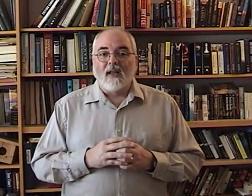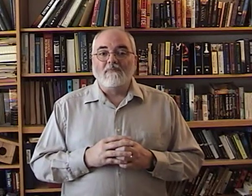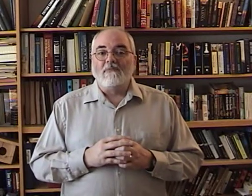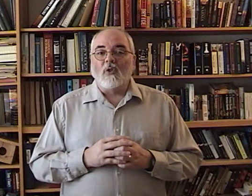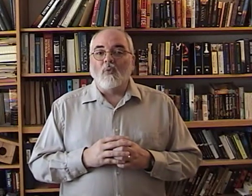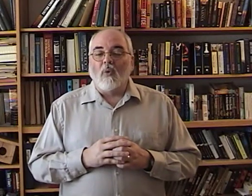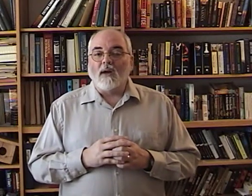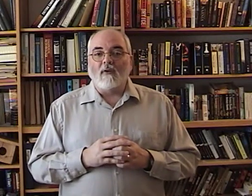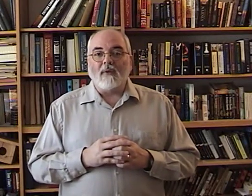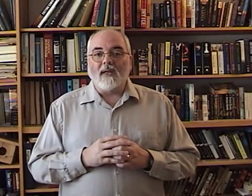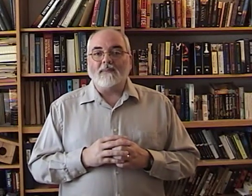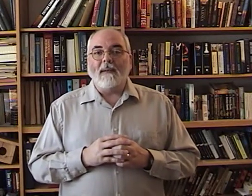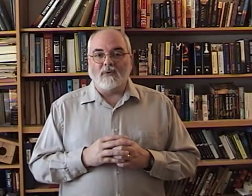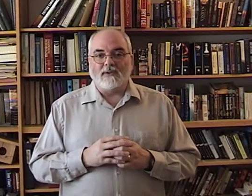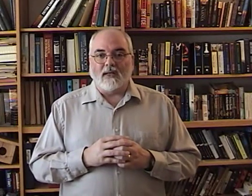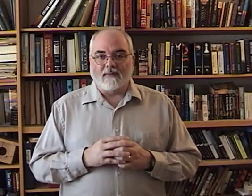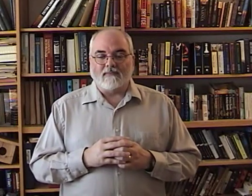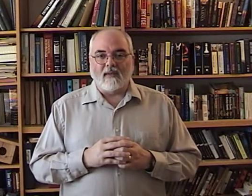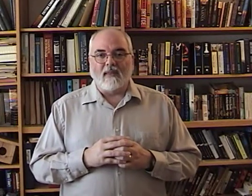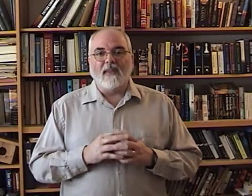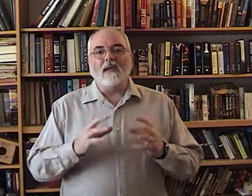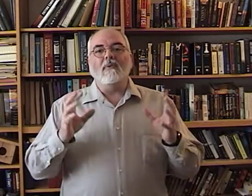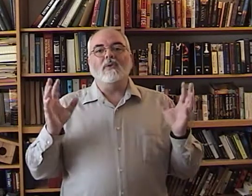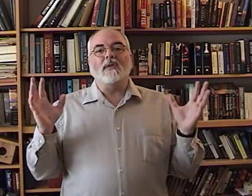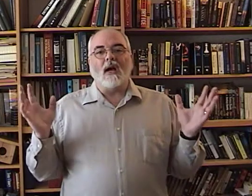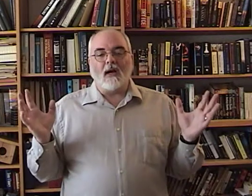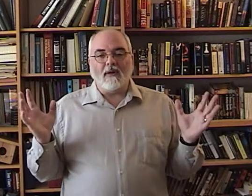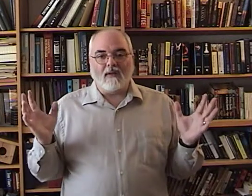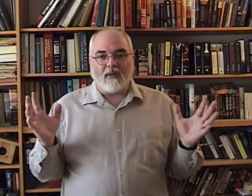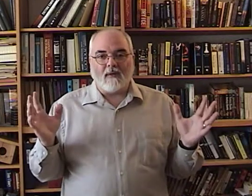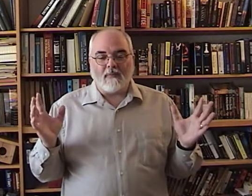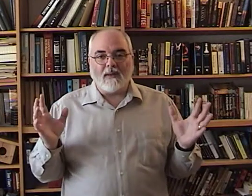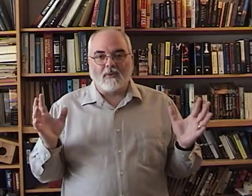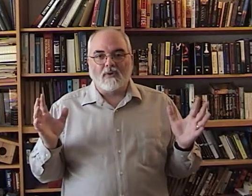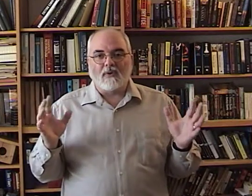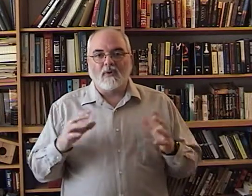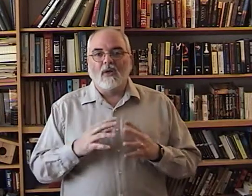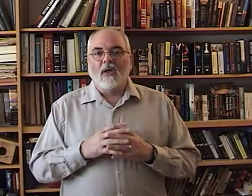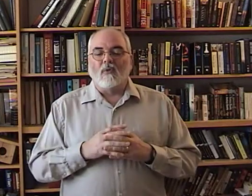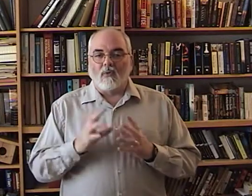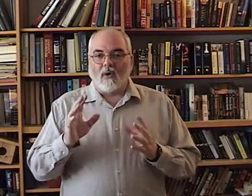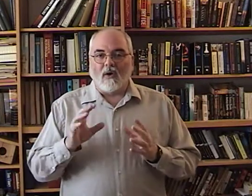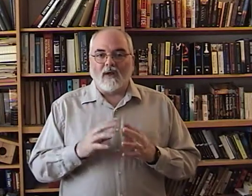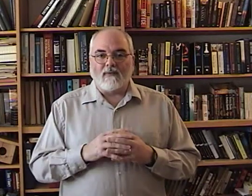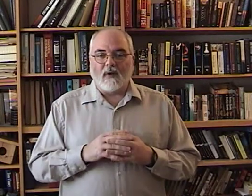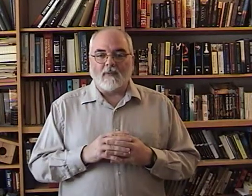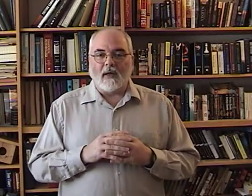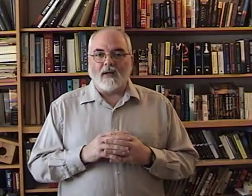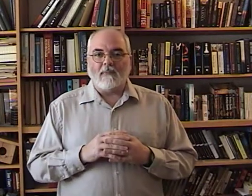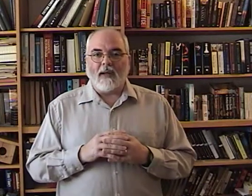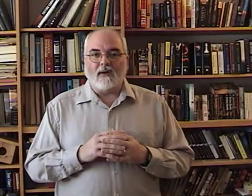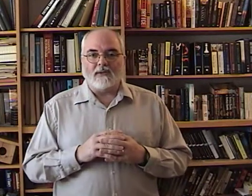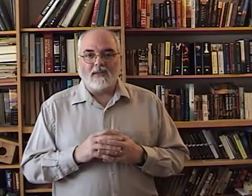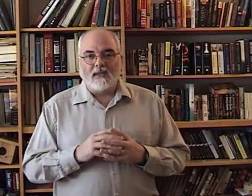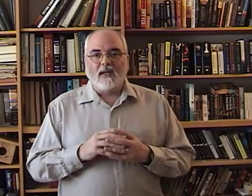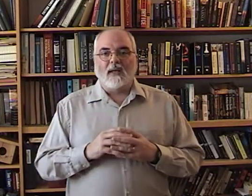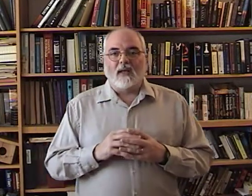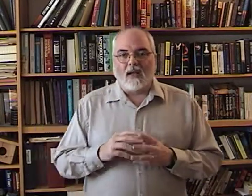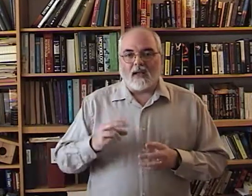One of them is bouncing. The most common thing people do wrong in fingerspelling is bounce. Like,